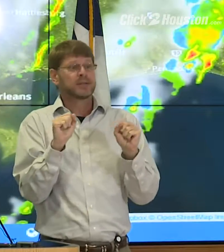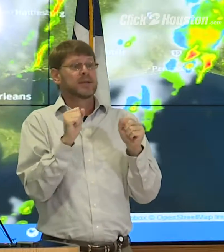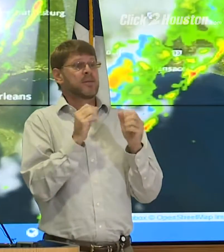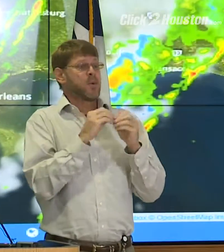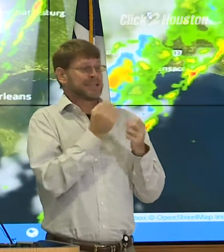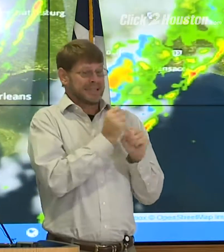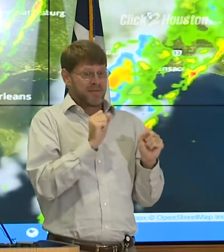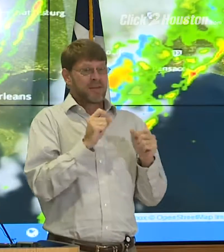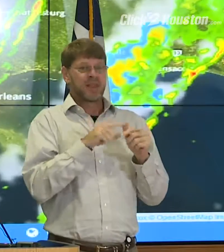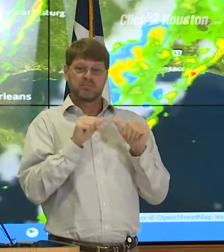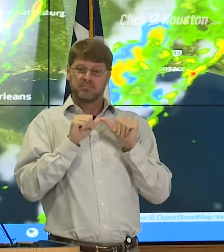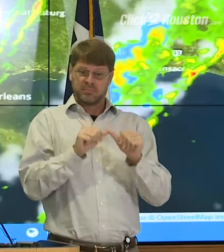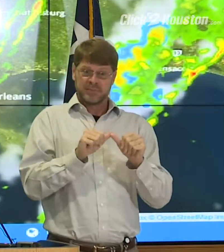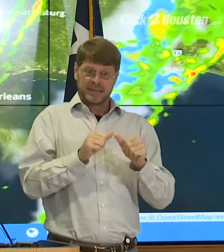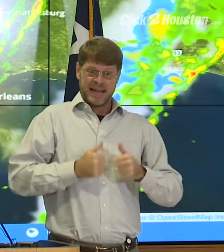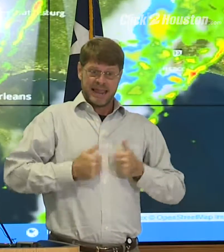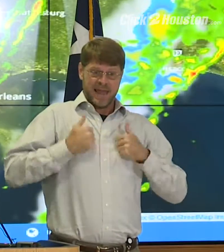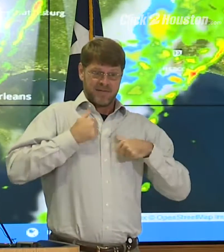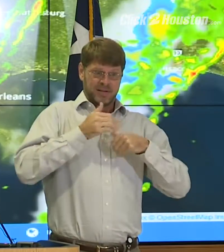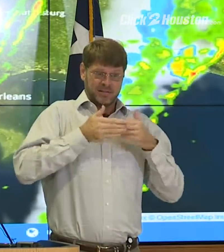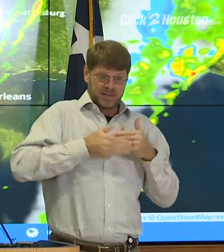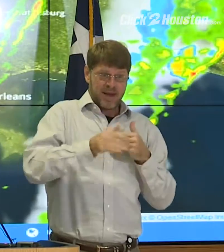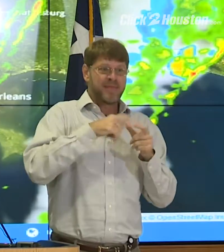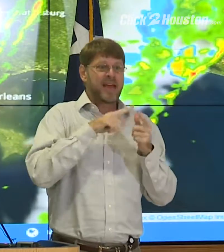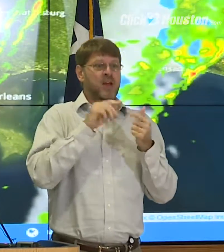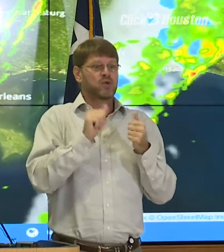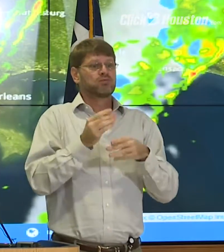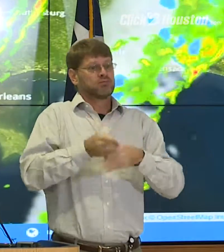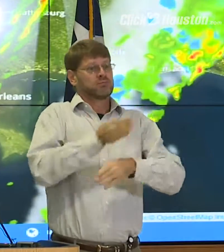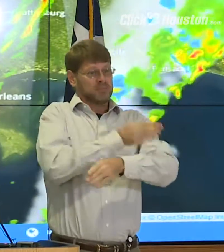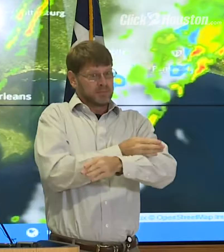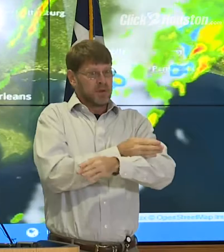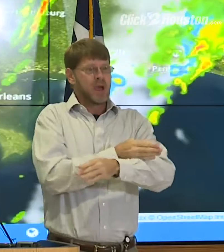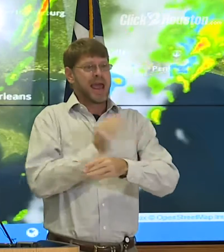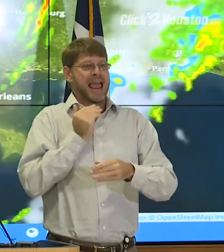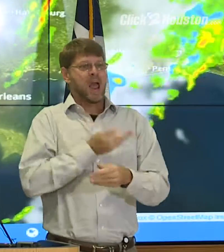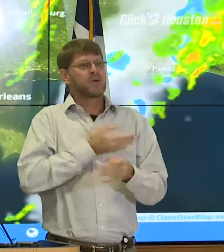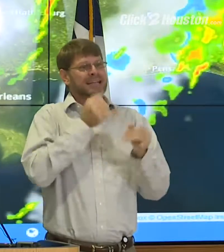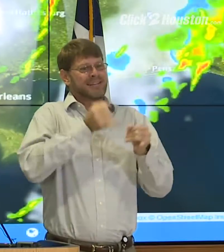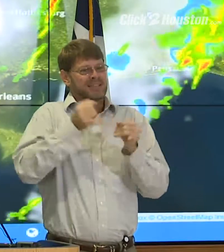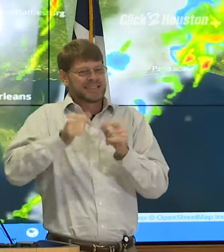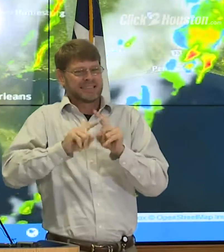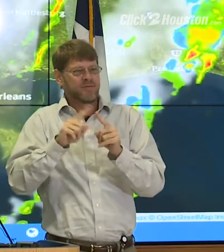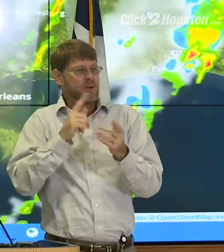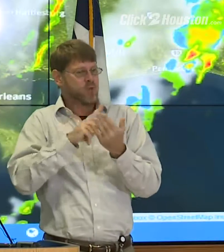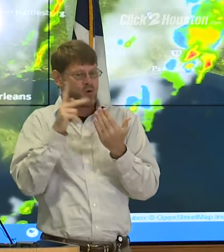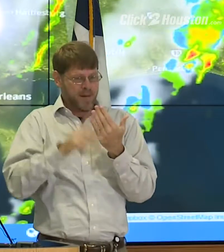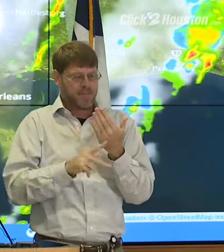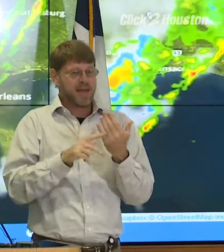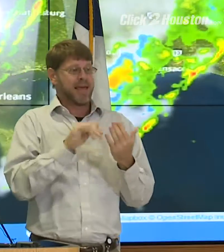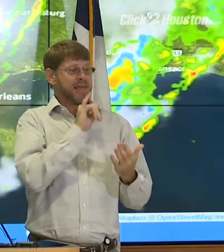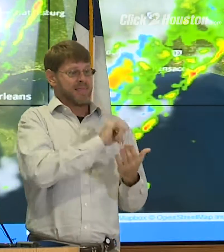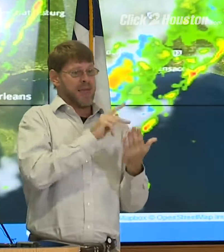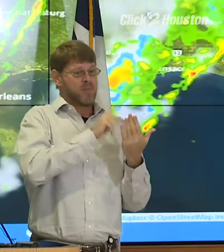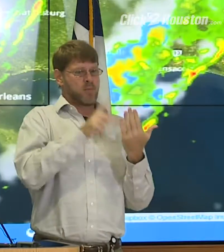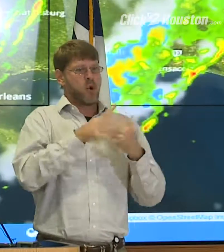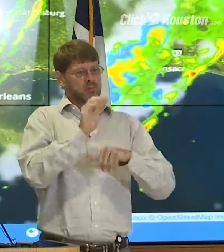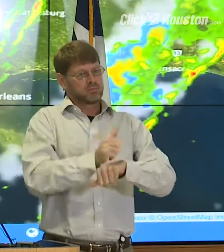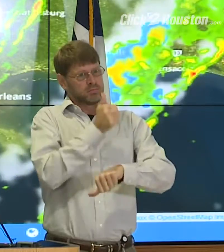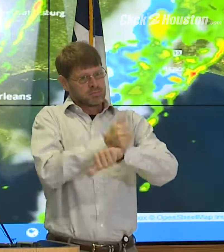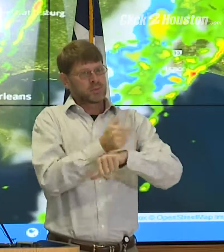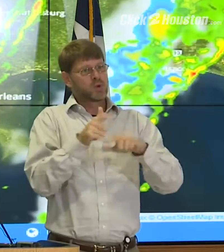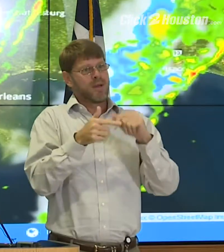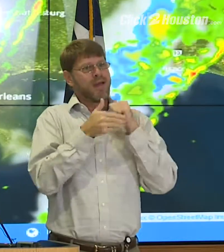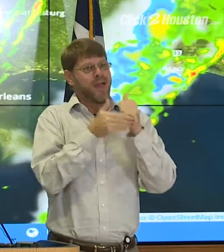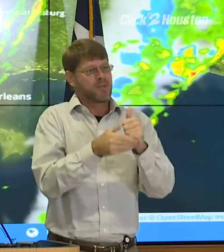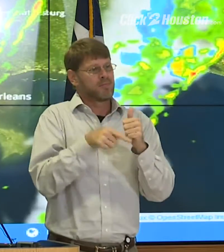life sustaining and recovering periods, is our individual assistance programs. That are programs that are there to